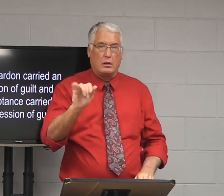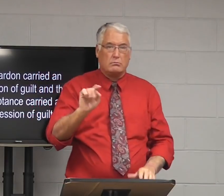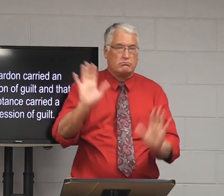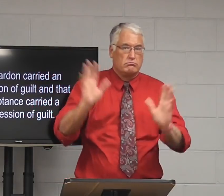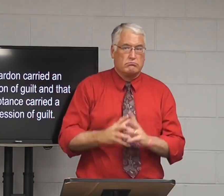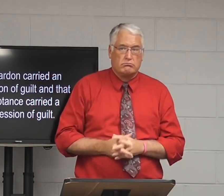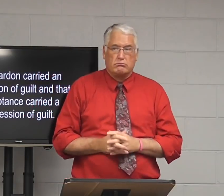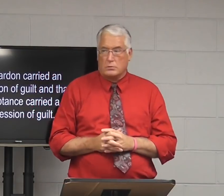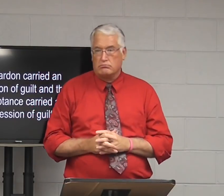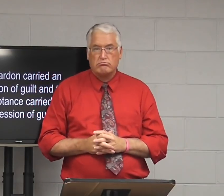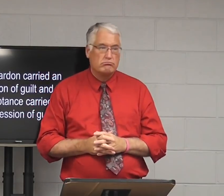That's it.